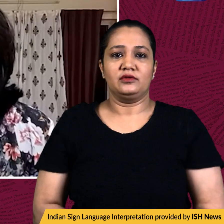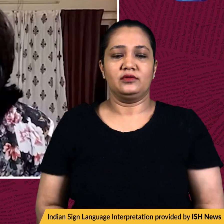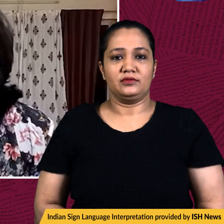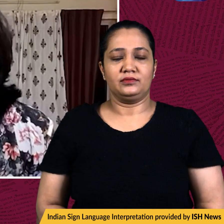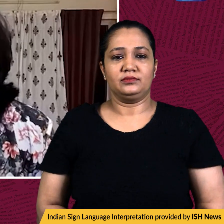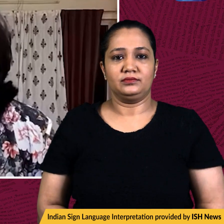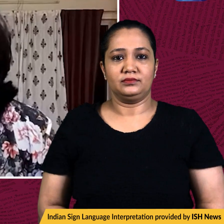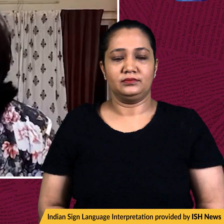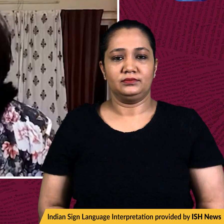Russia.